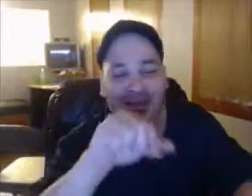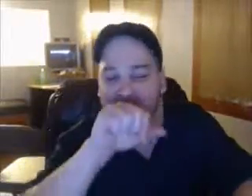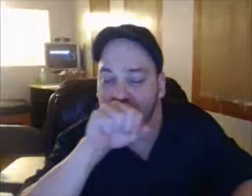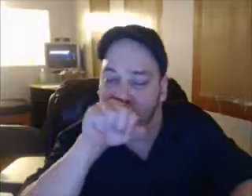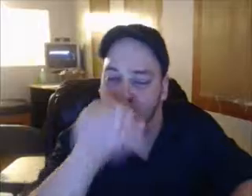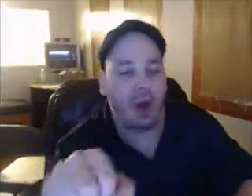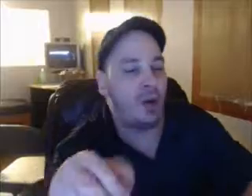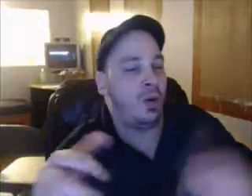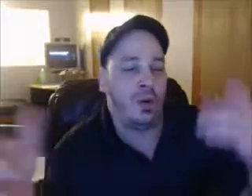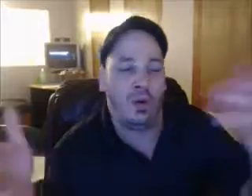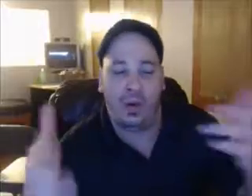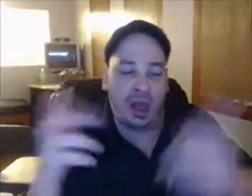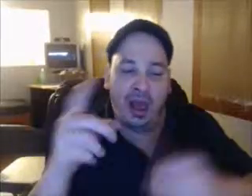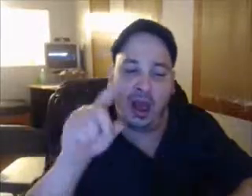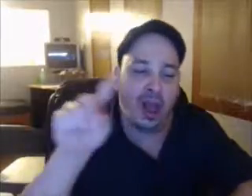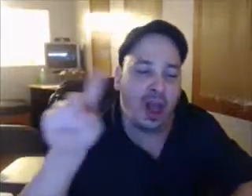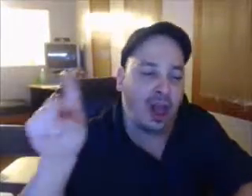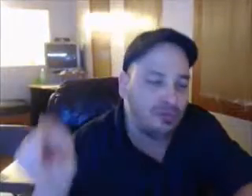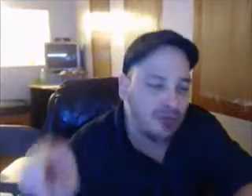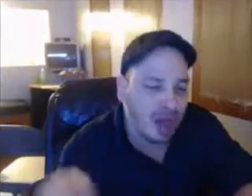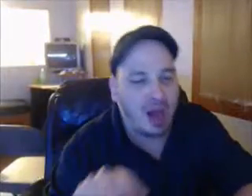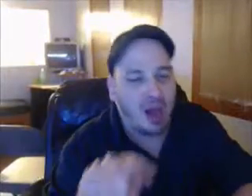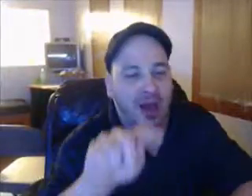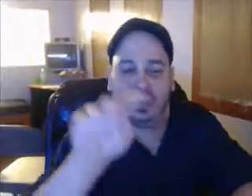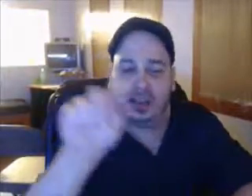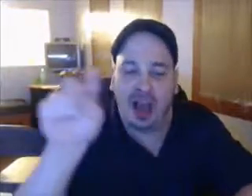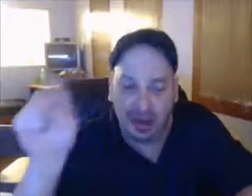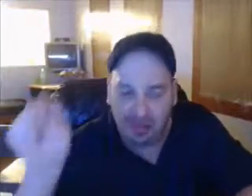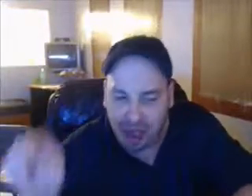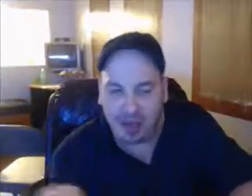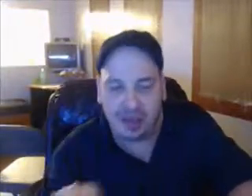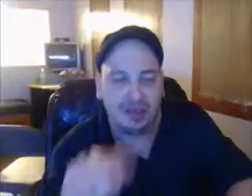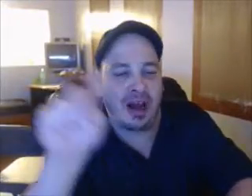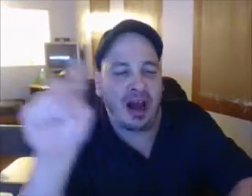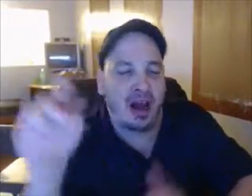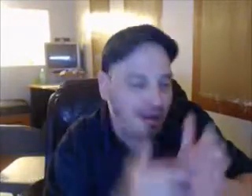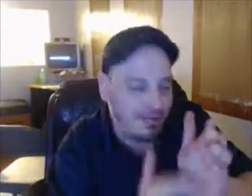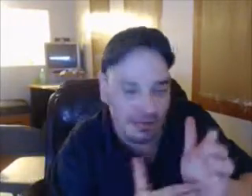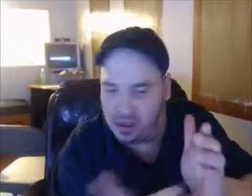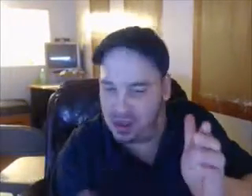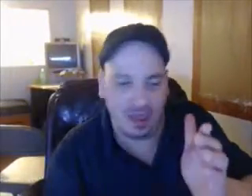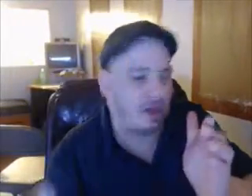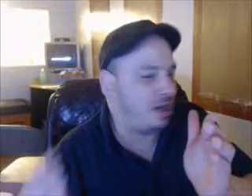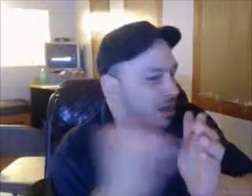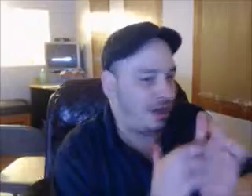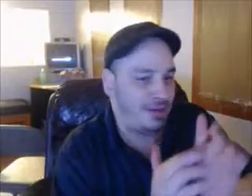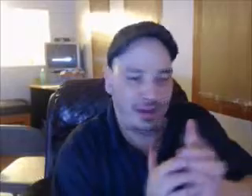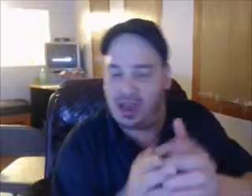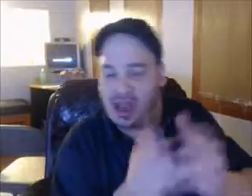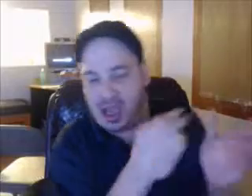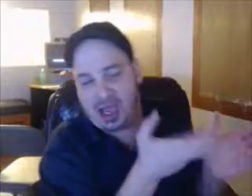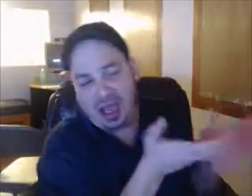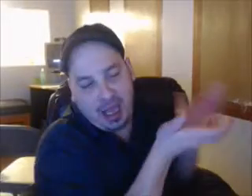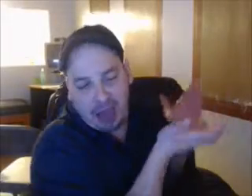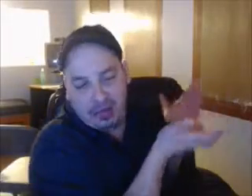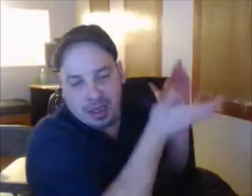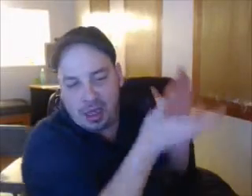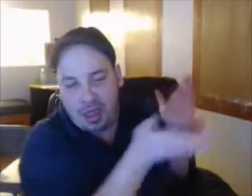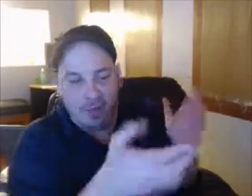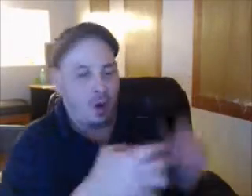Government doesn't really look at it that way. So even grossly wasteful expenditures, they put at $85,000 for a Yale University study on the